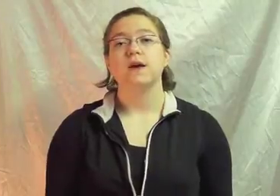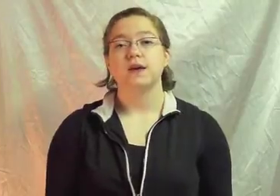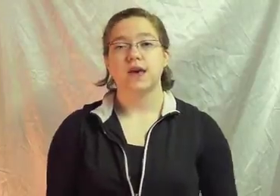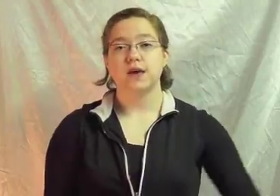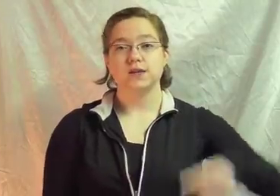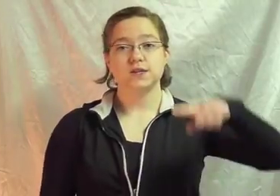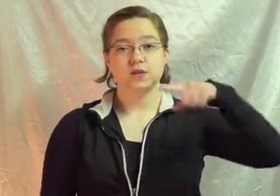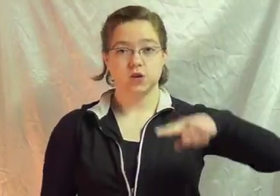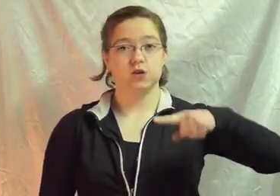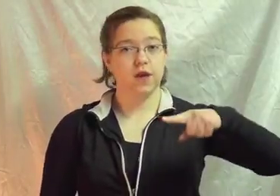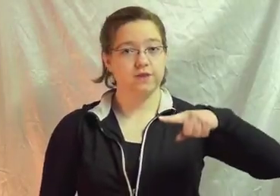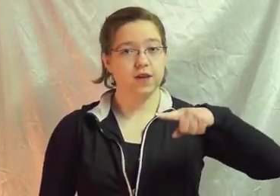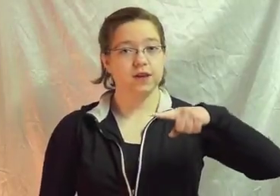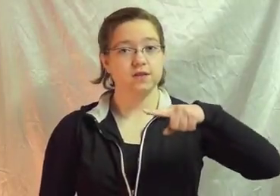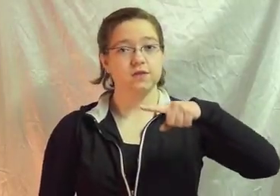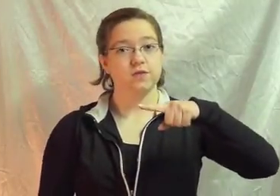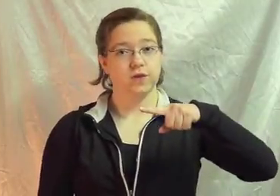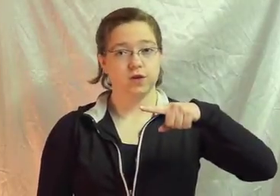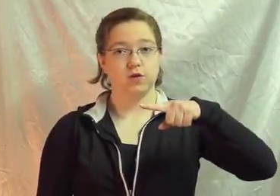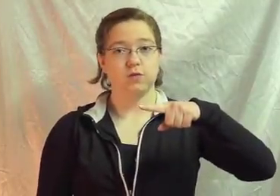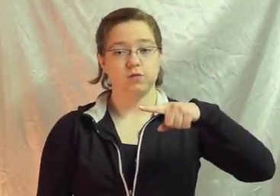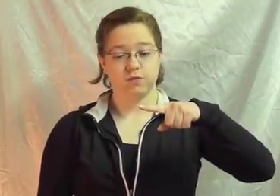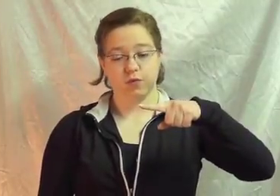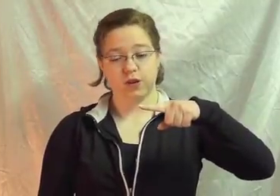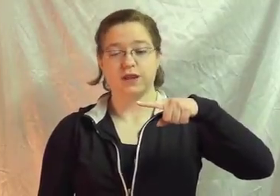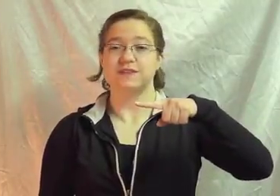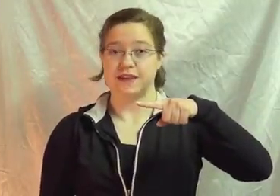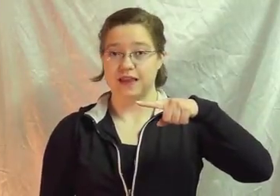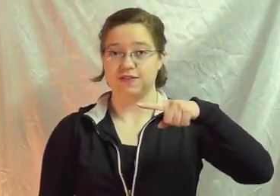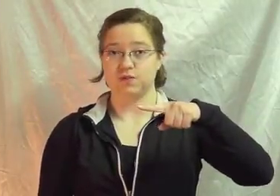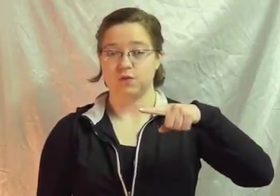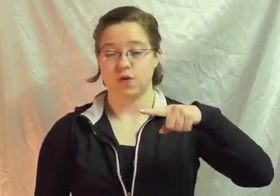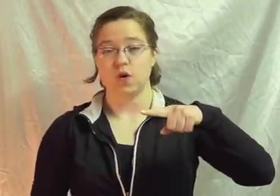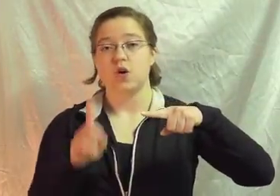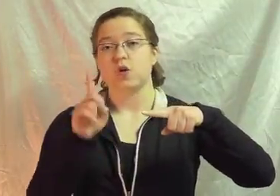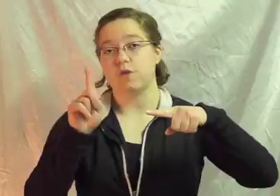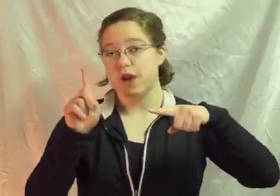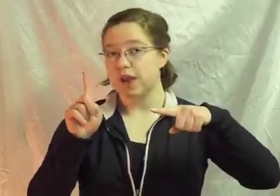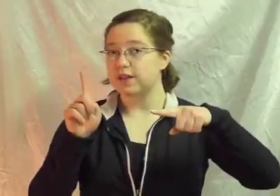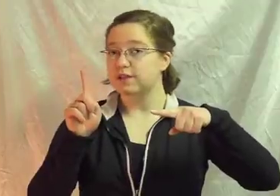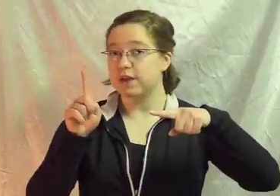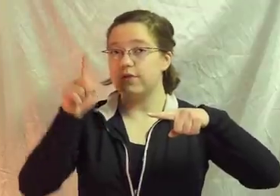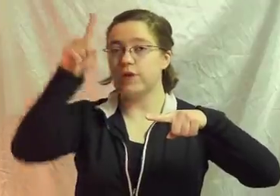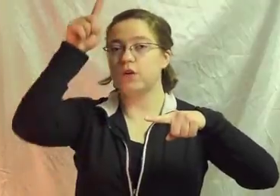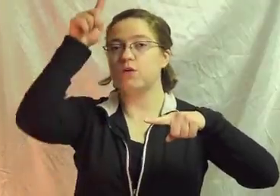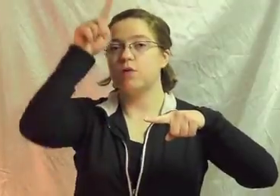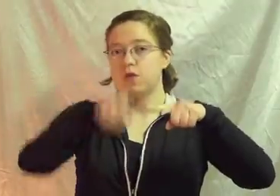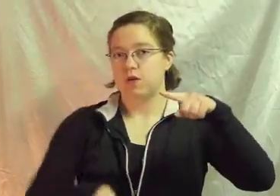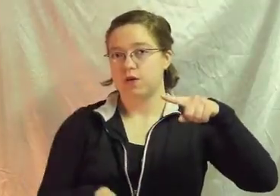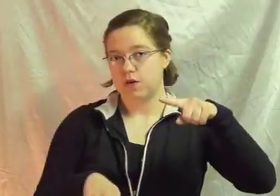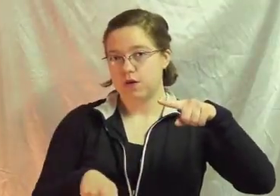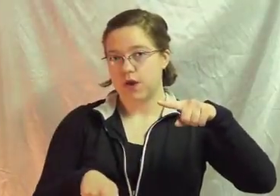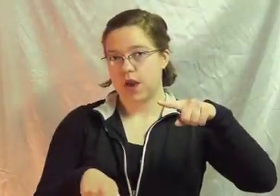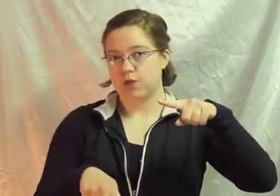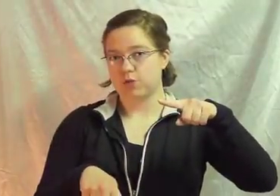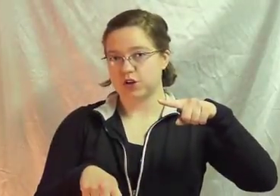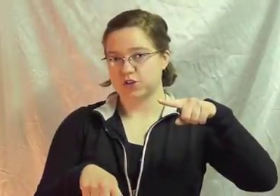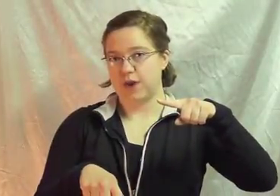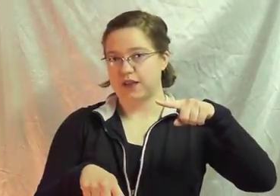Canned Your left hand Finger Pointing Same Your right hand Same finger And brushes past